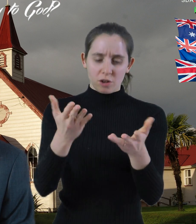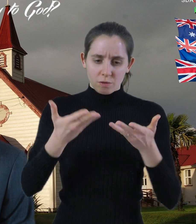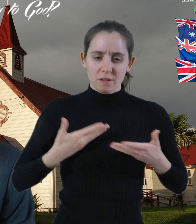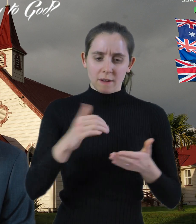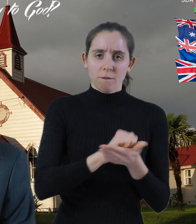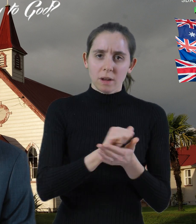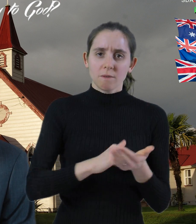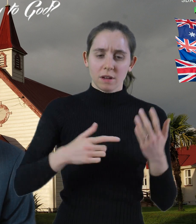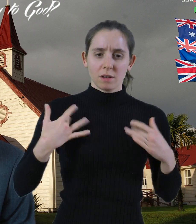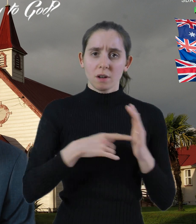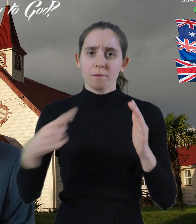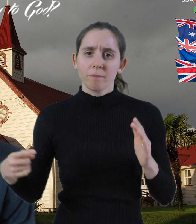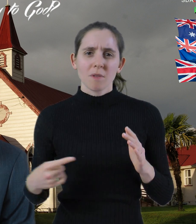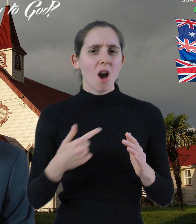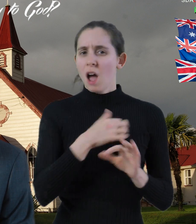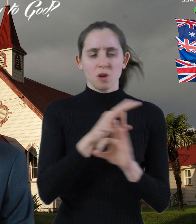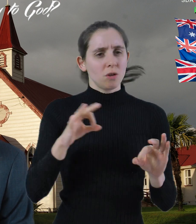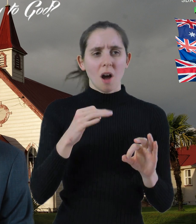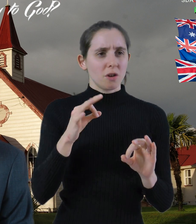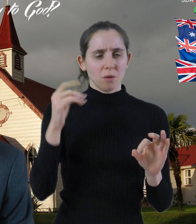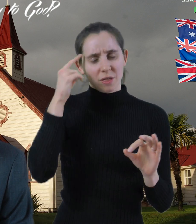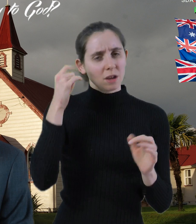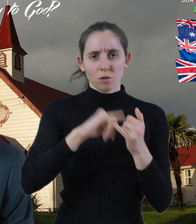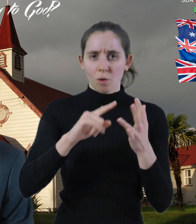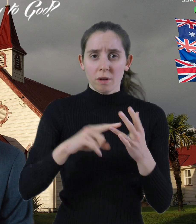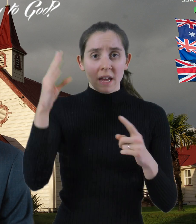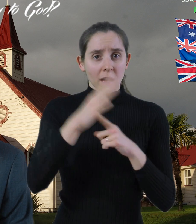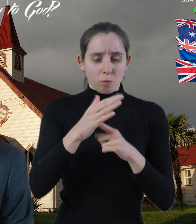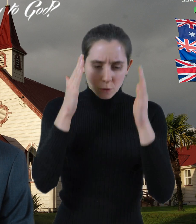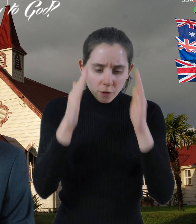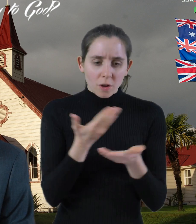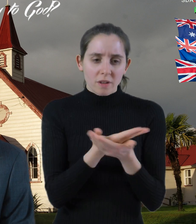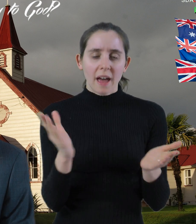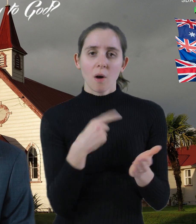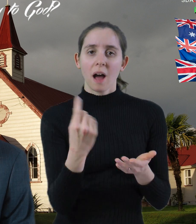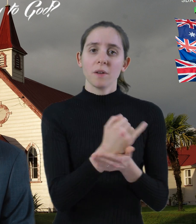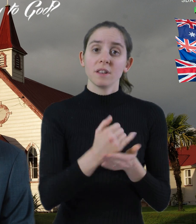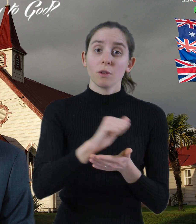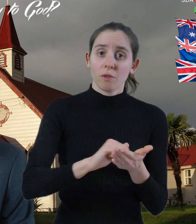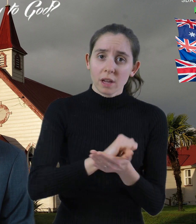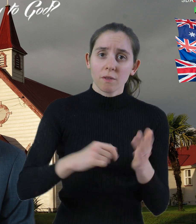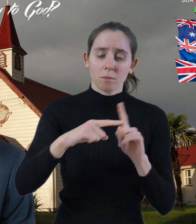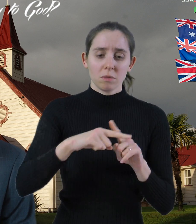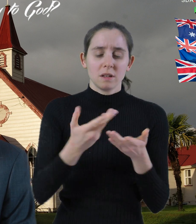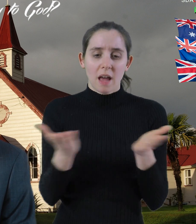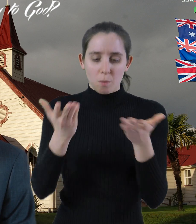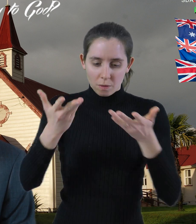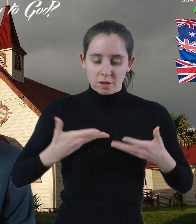I don't think so. The important focus should be how our sins are forgiven and how we receive eternal life.